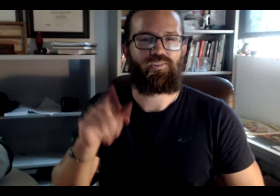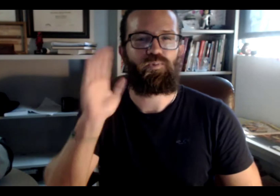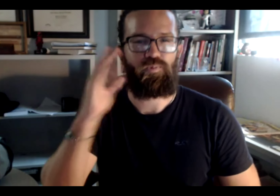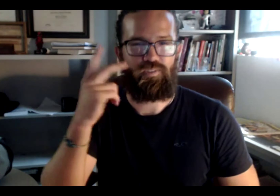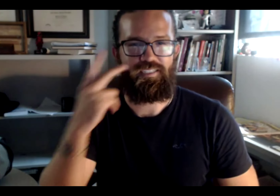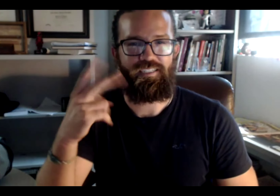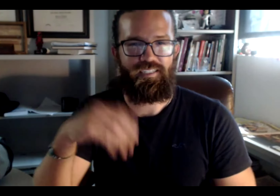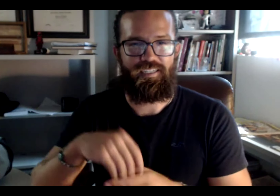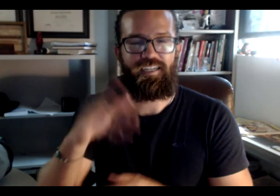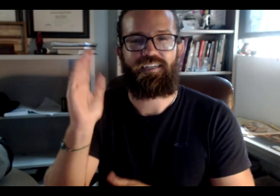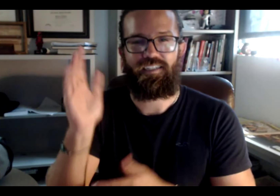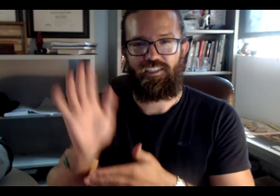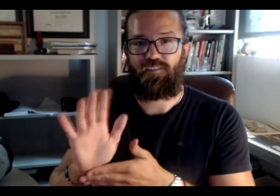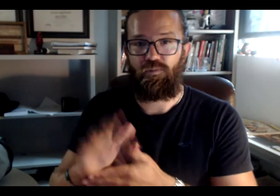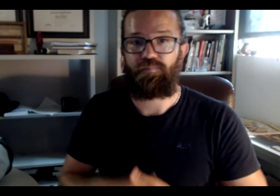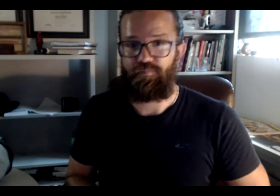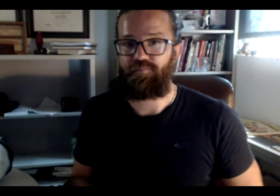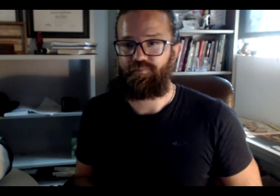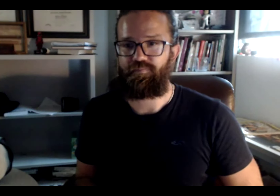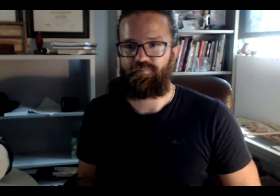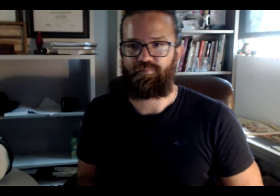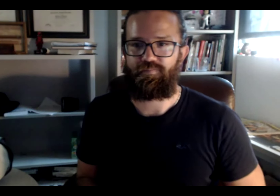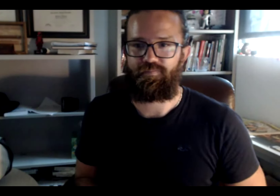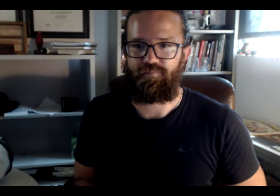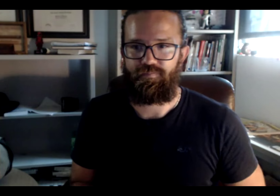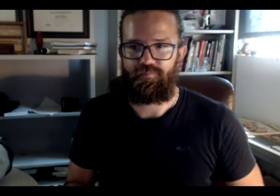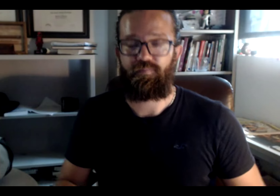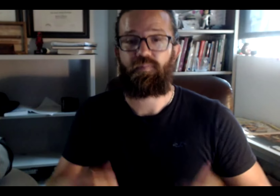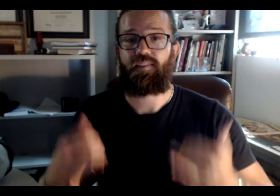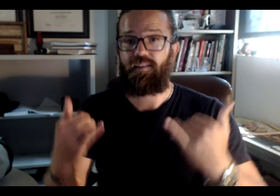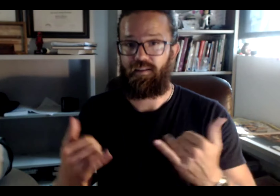see each other, as you're going to see in the video.